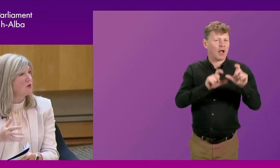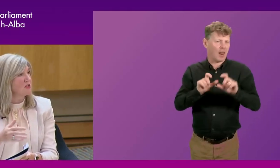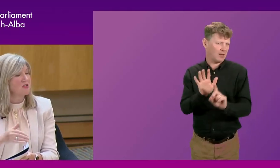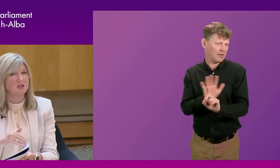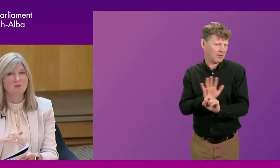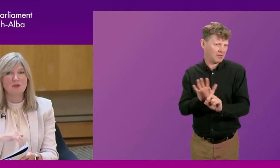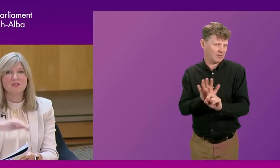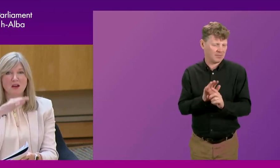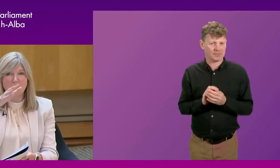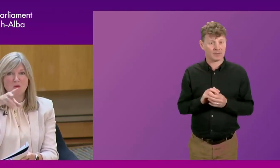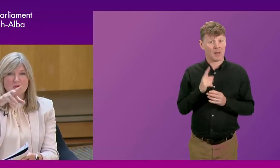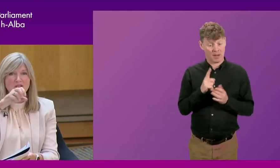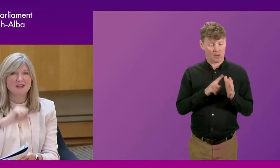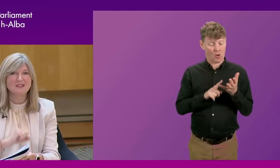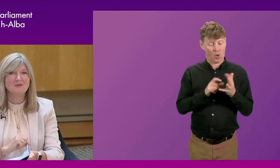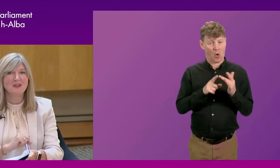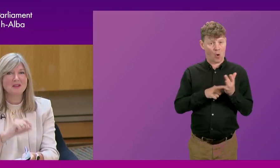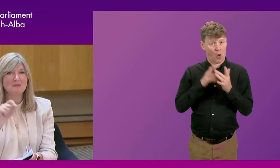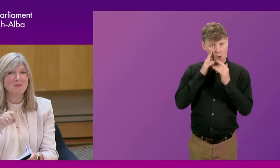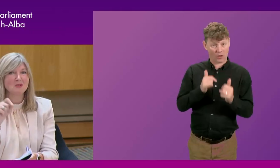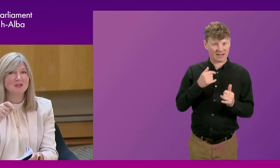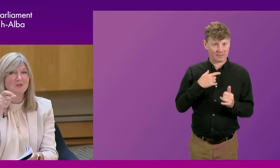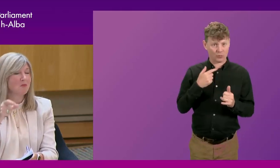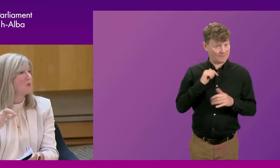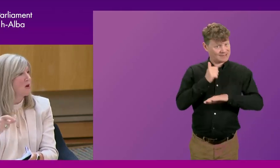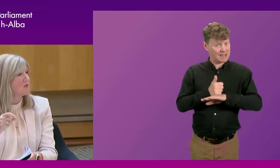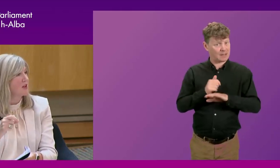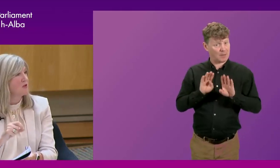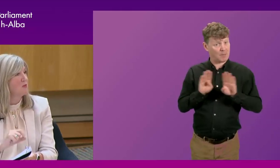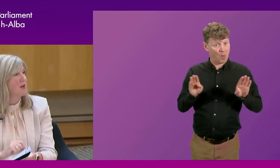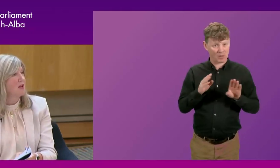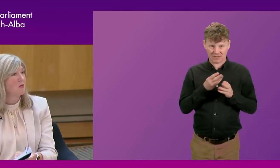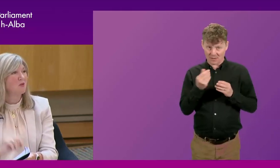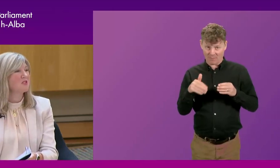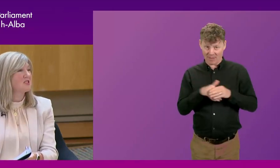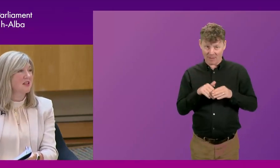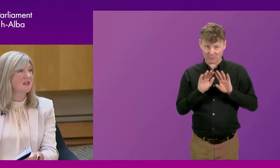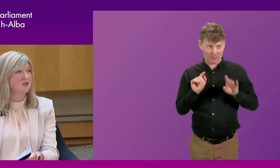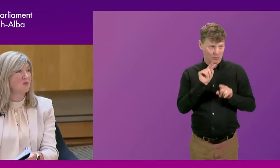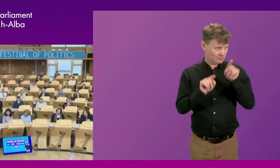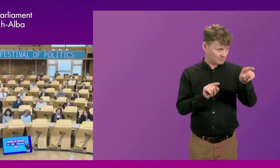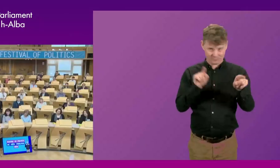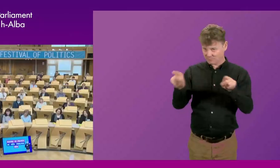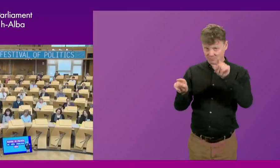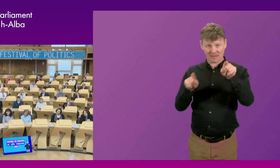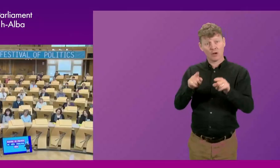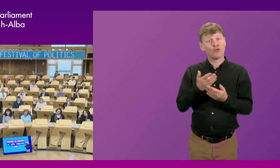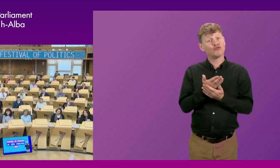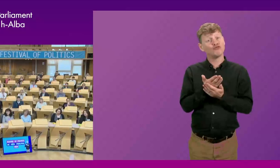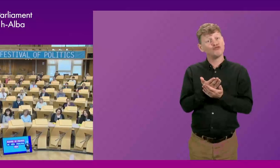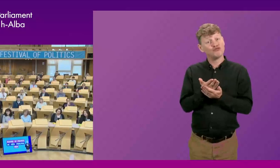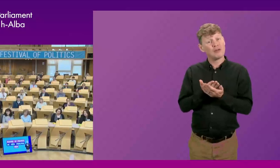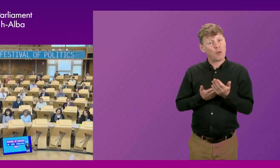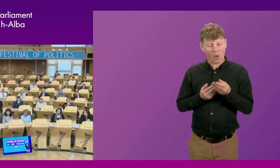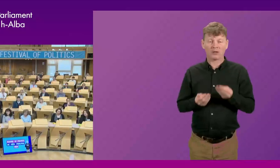that our audit has done, we've set up a board and I can see various members here who are part of that group. We're not just sticking this report on a shelf. The